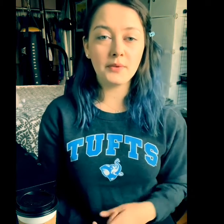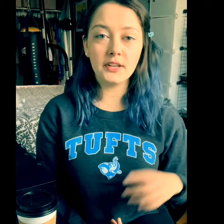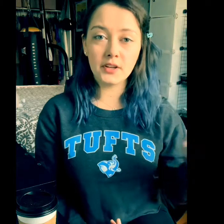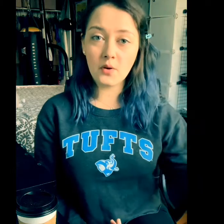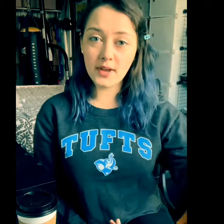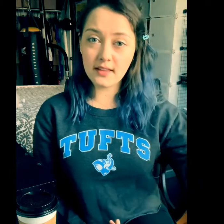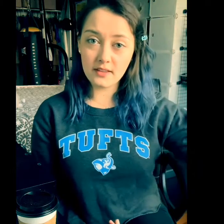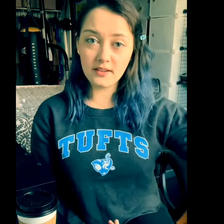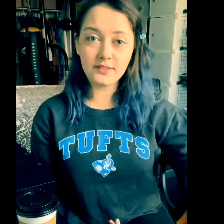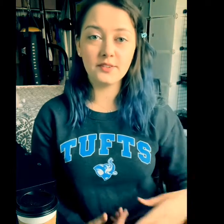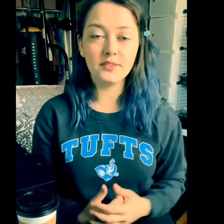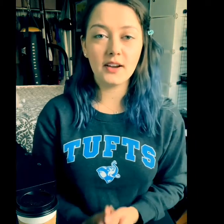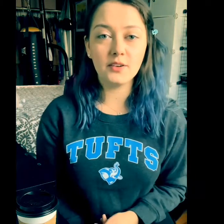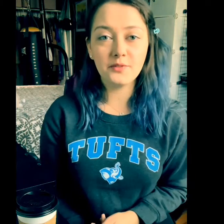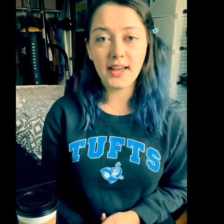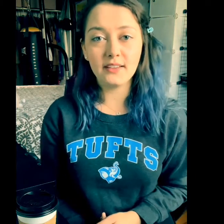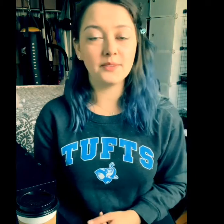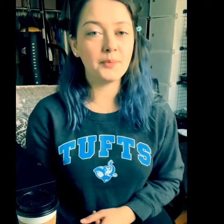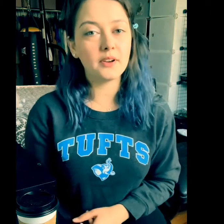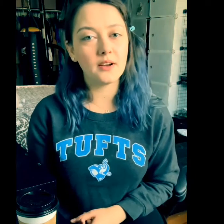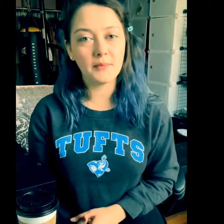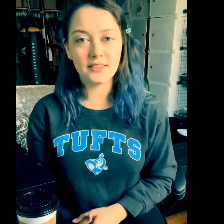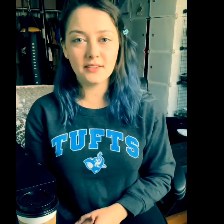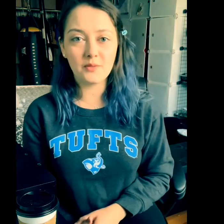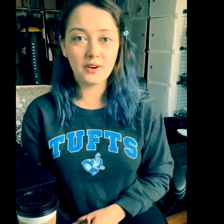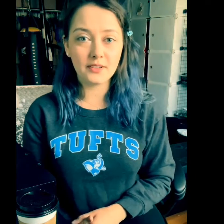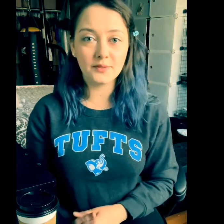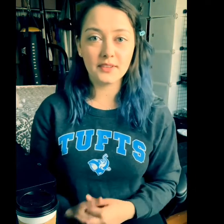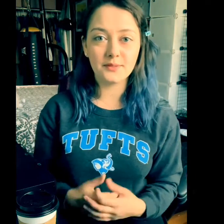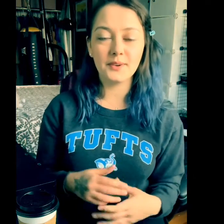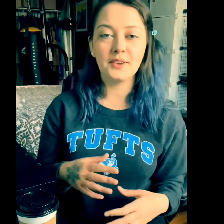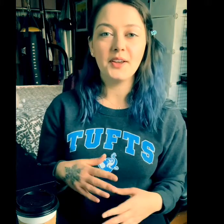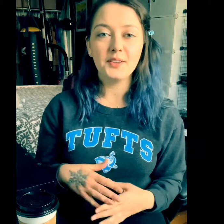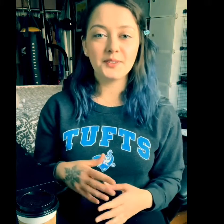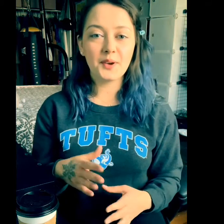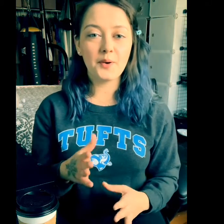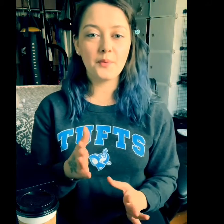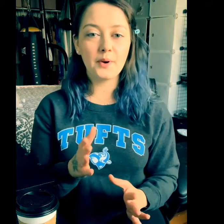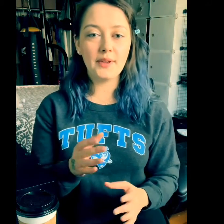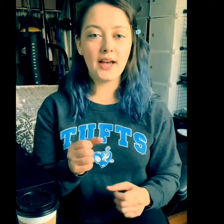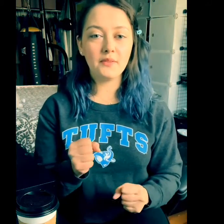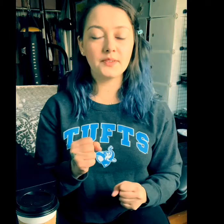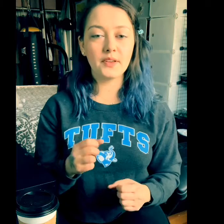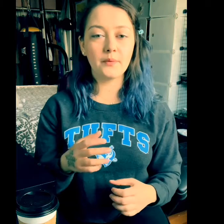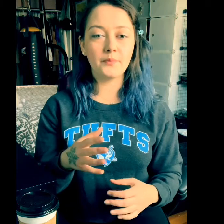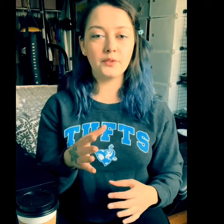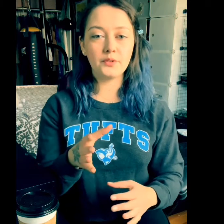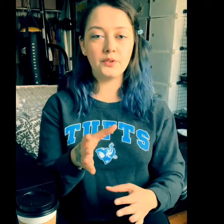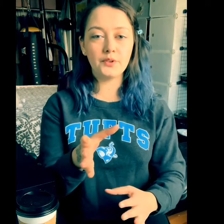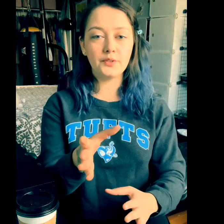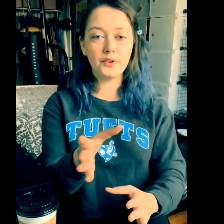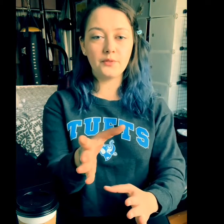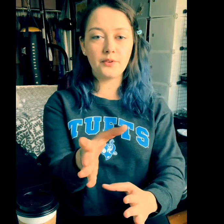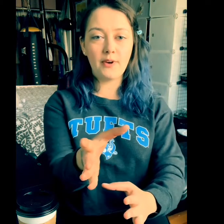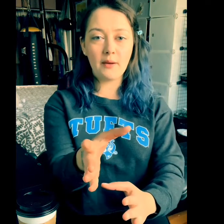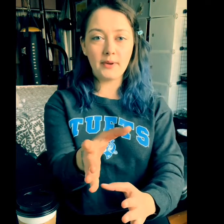I'm gonna go get this Kind of get But I think it works for this one So what we have is You're sort of grabbing,